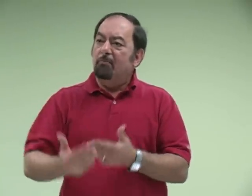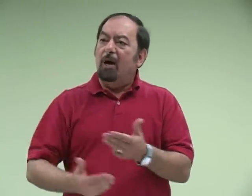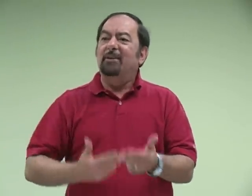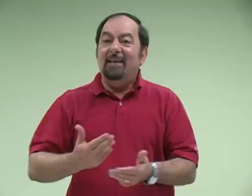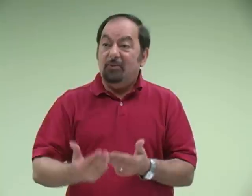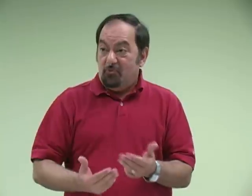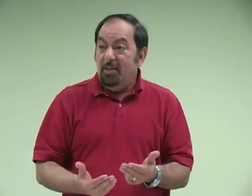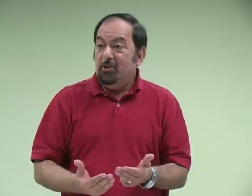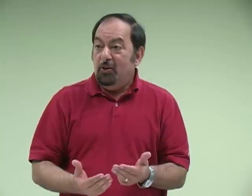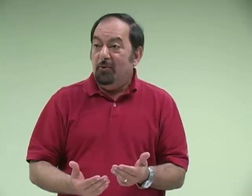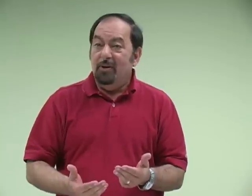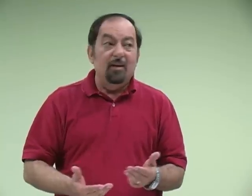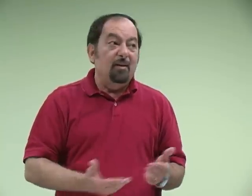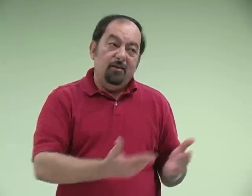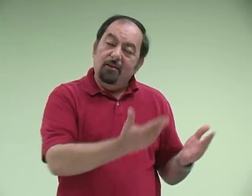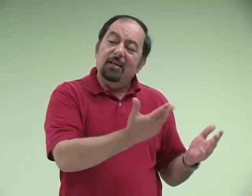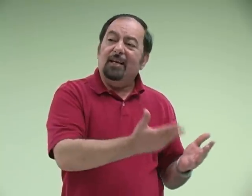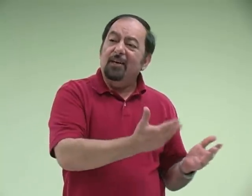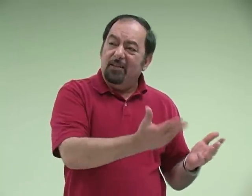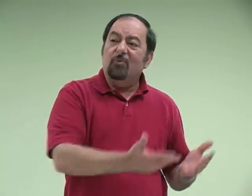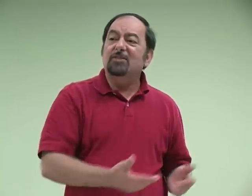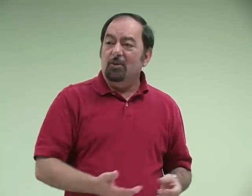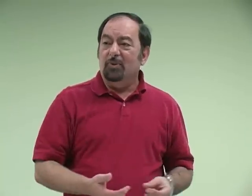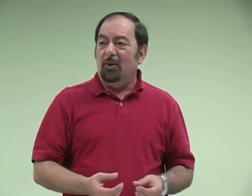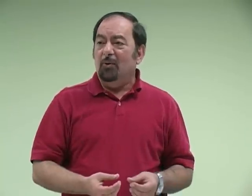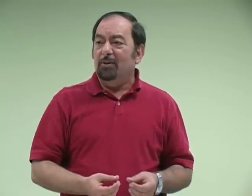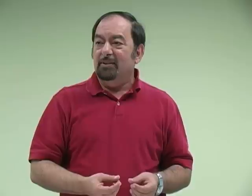your mom and dad treated you, you're going to carry that wrestling with the Lord.